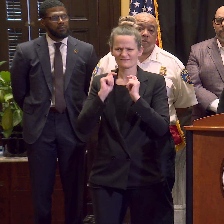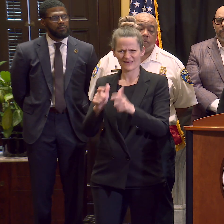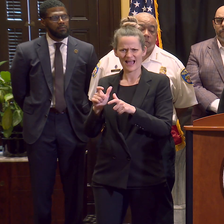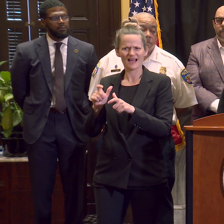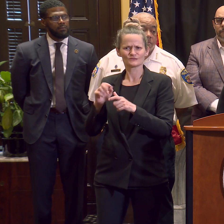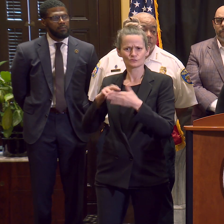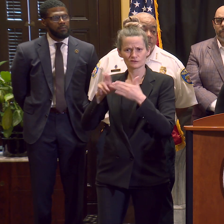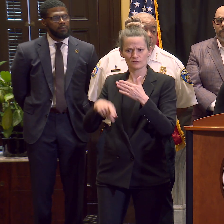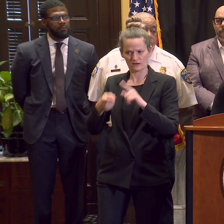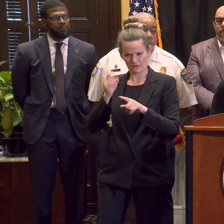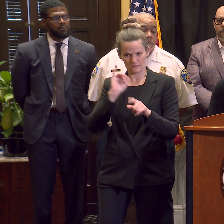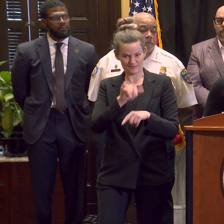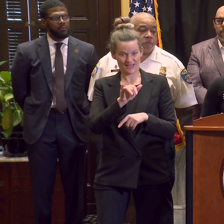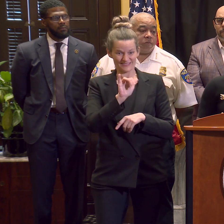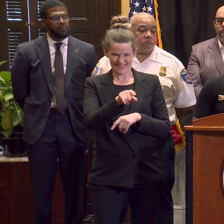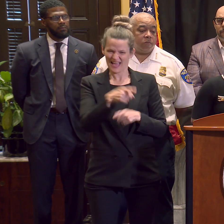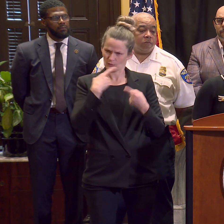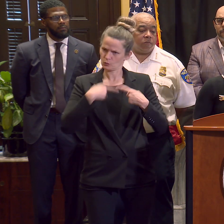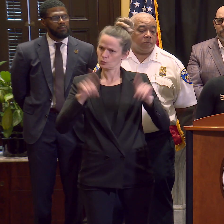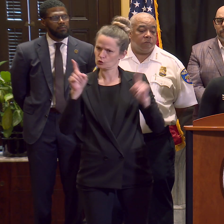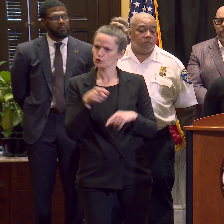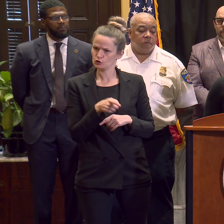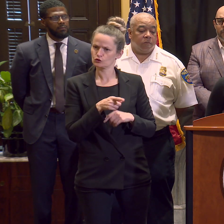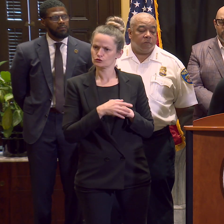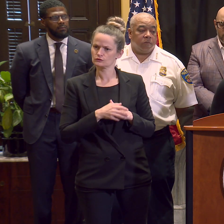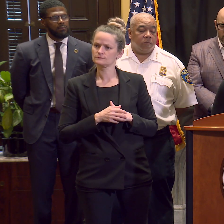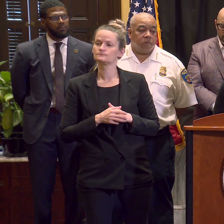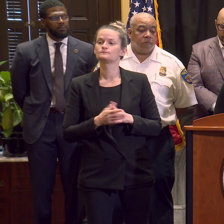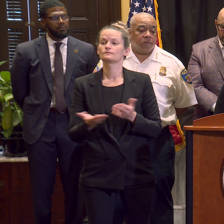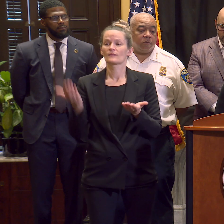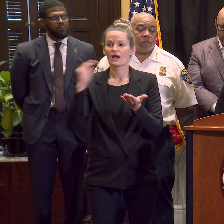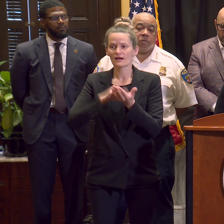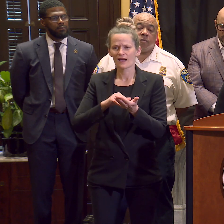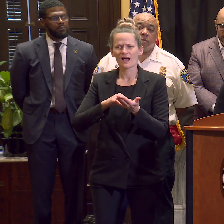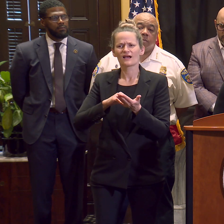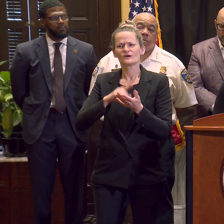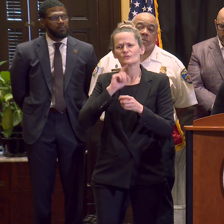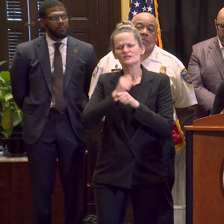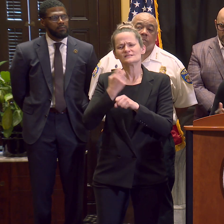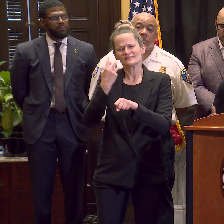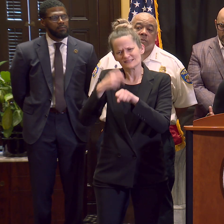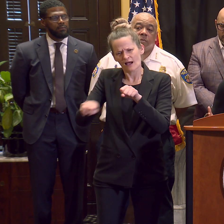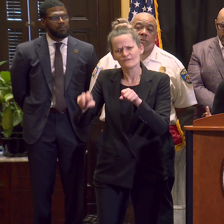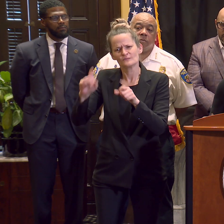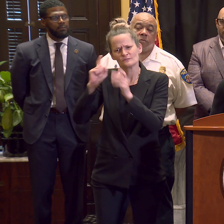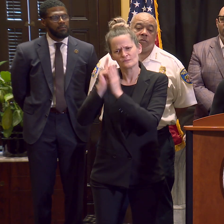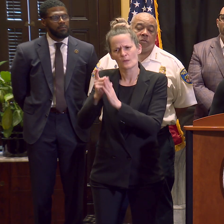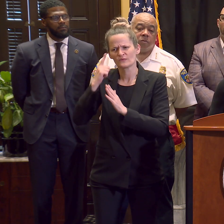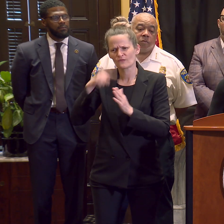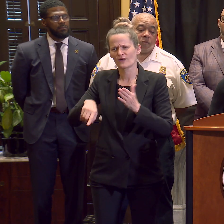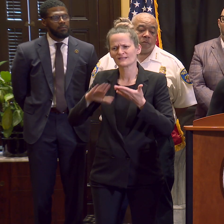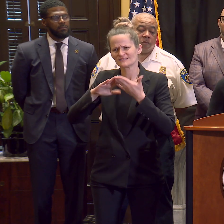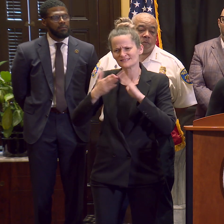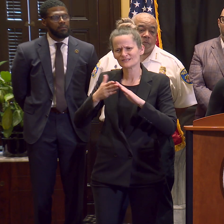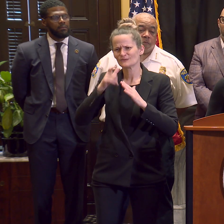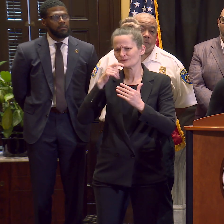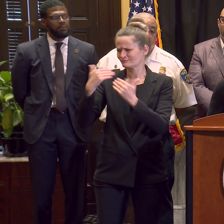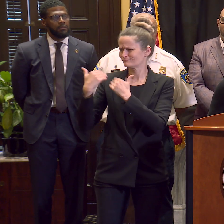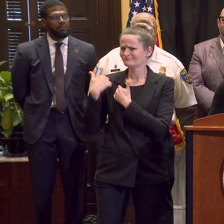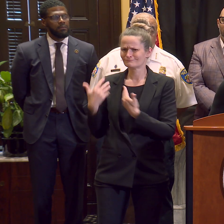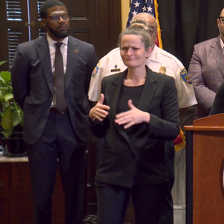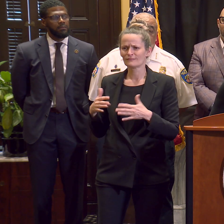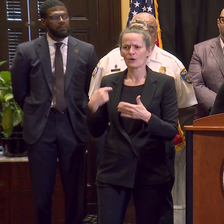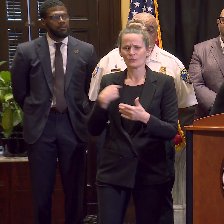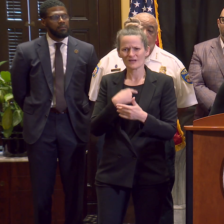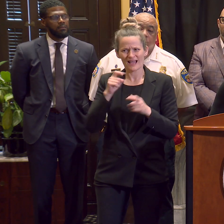So again, you know, this is a difficult moment for all of us as a community, but it is going to take all of us to solve this. We all